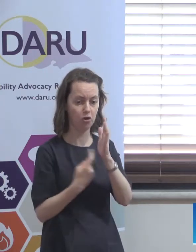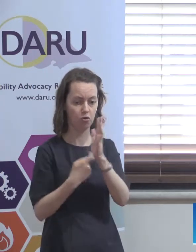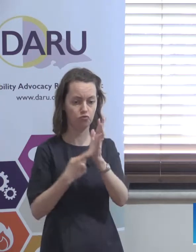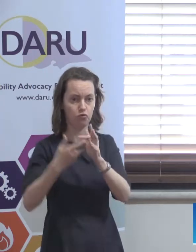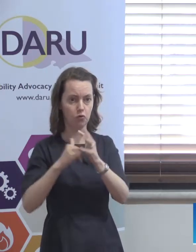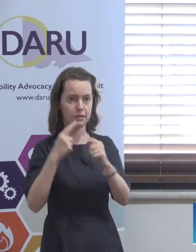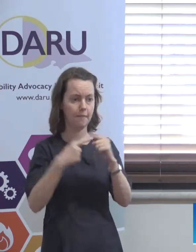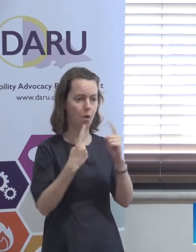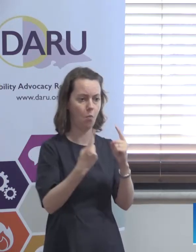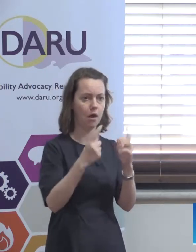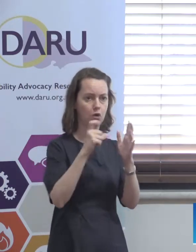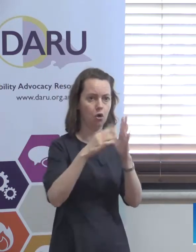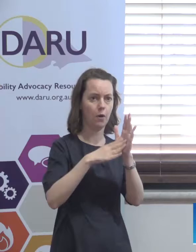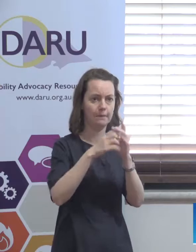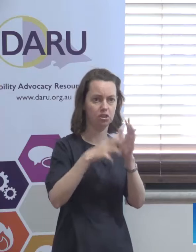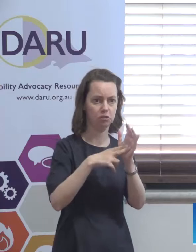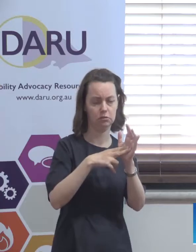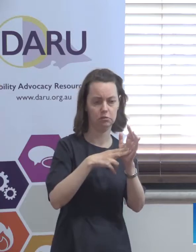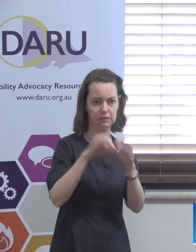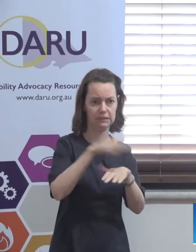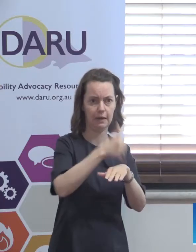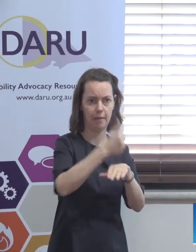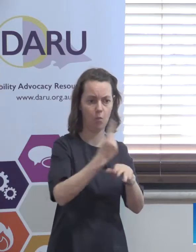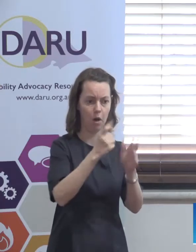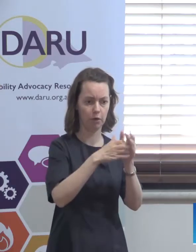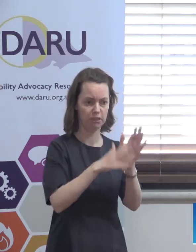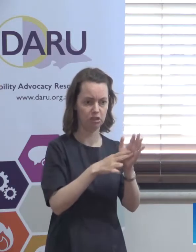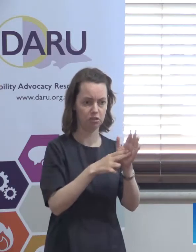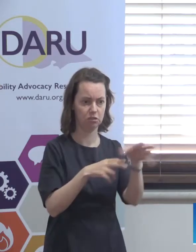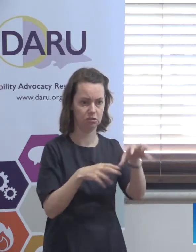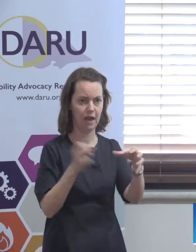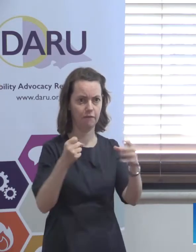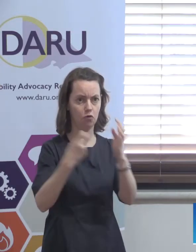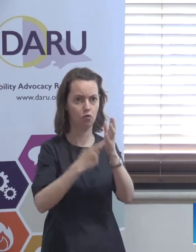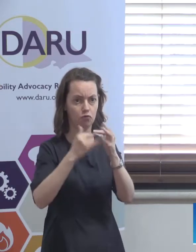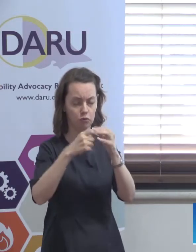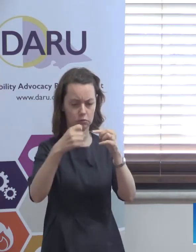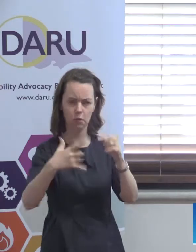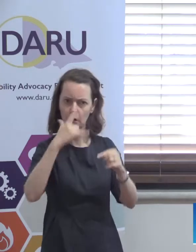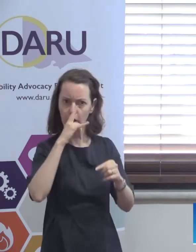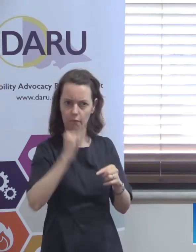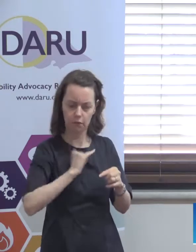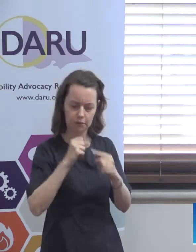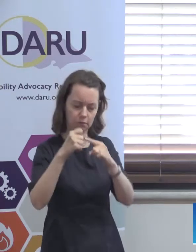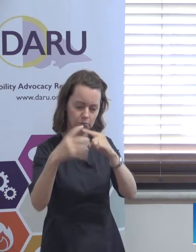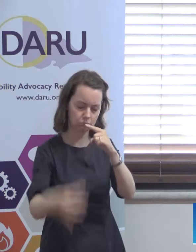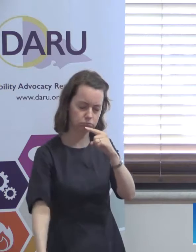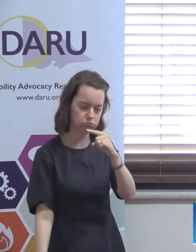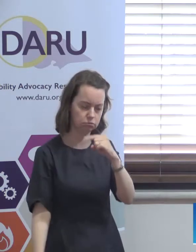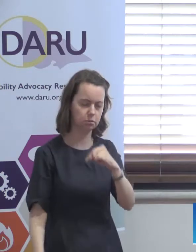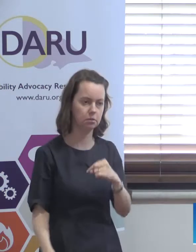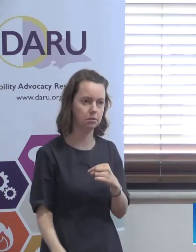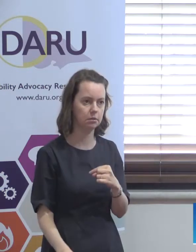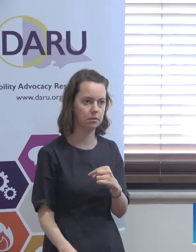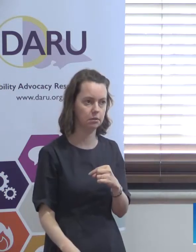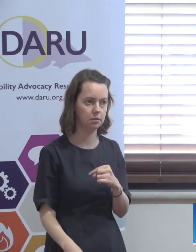about this one commission, you know, and they are, there's an enormous amount of detail and yet advocates,